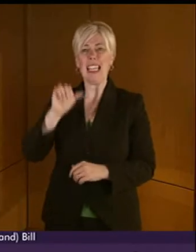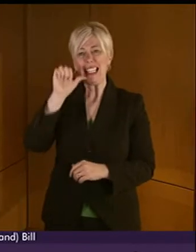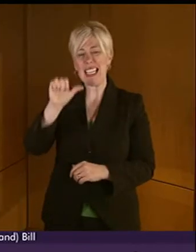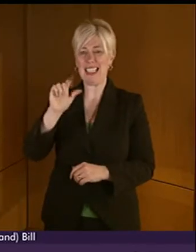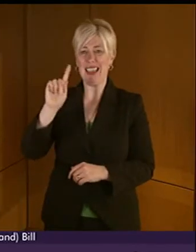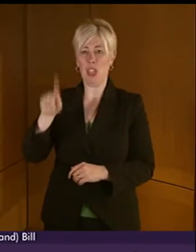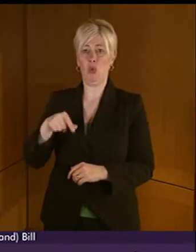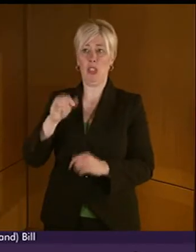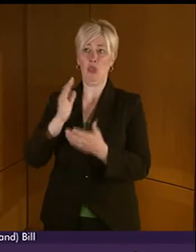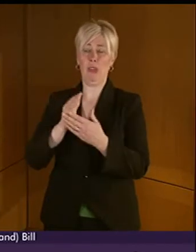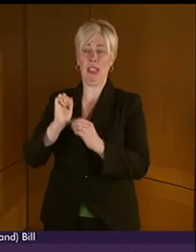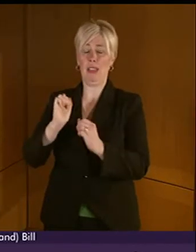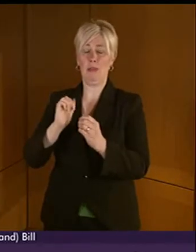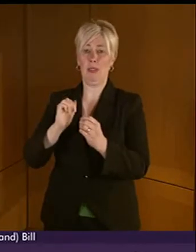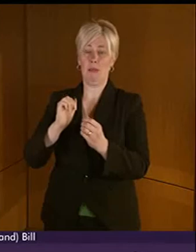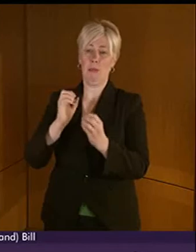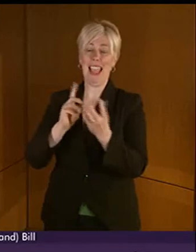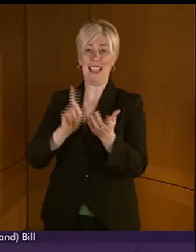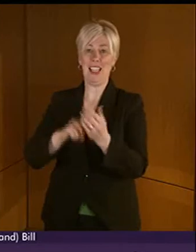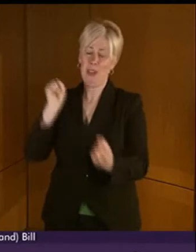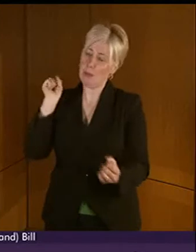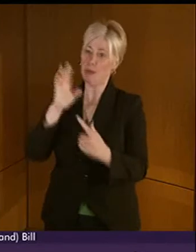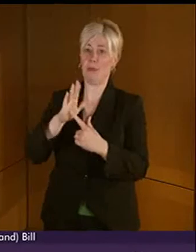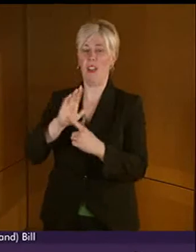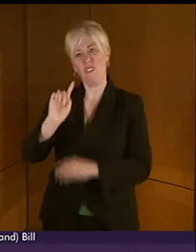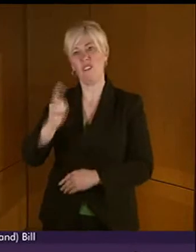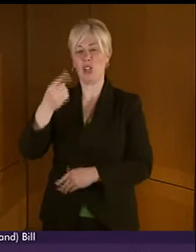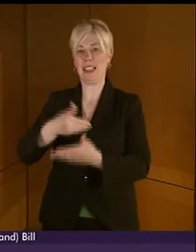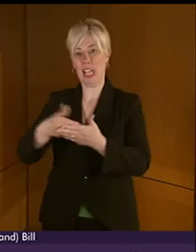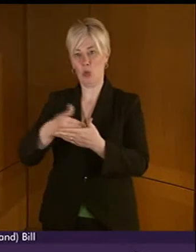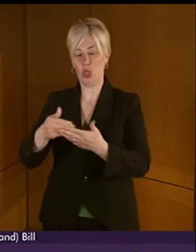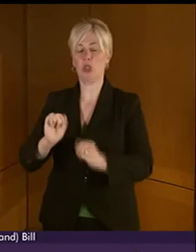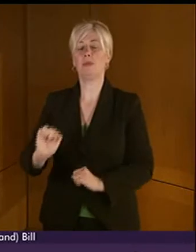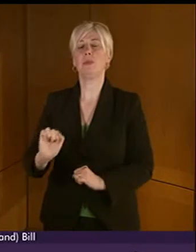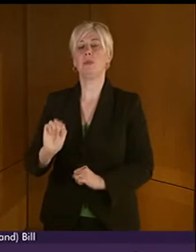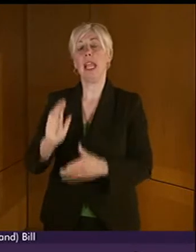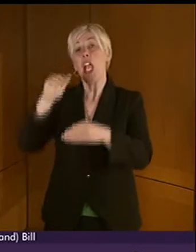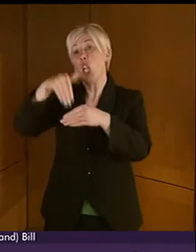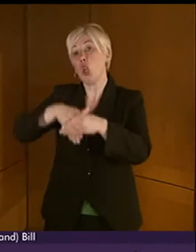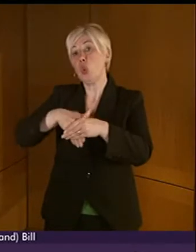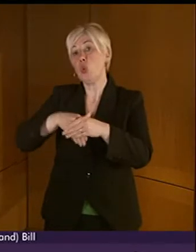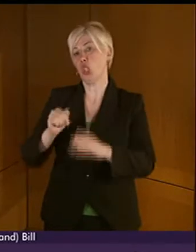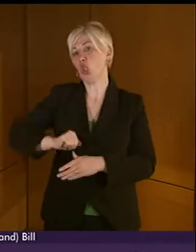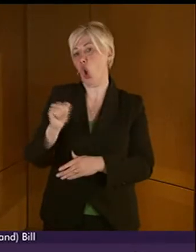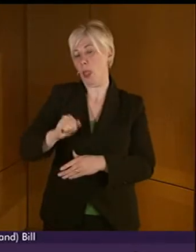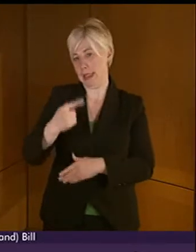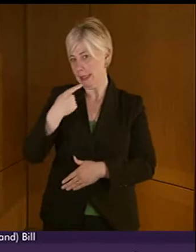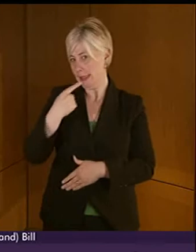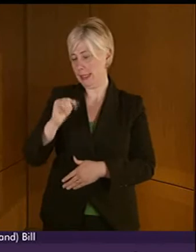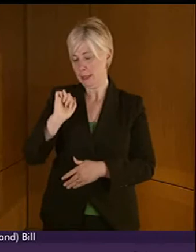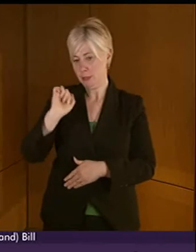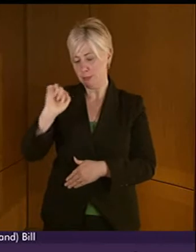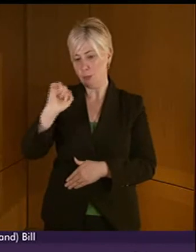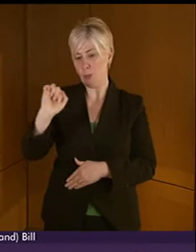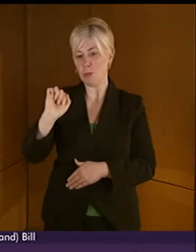BSL is their sole or main language. Inclusion Scotland, in their briefing paper, say that